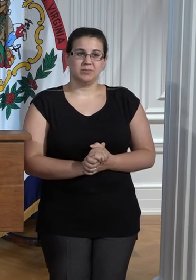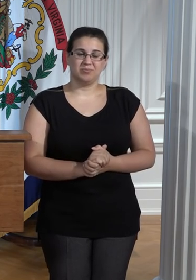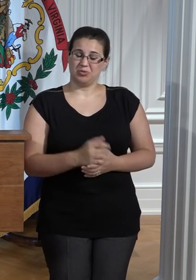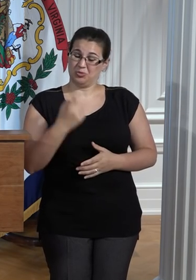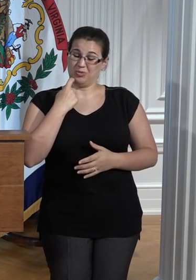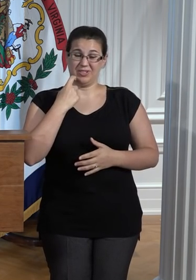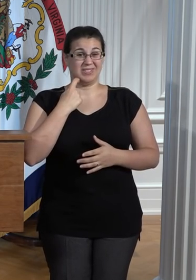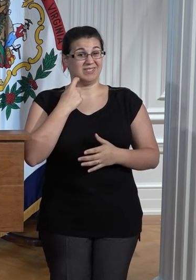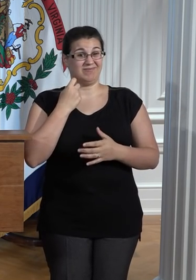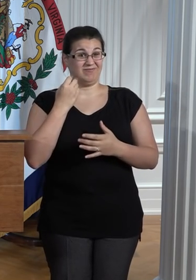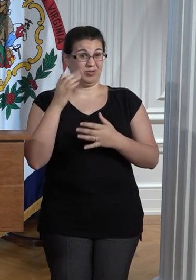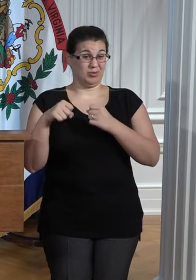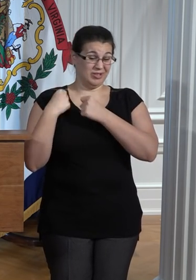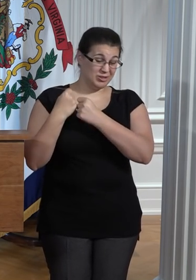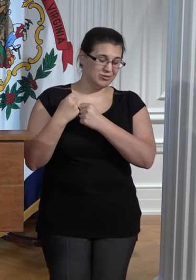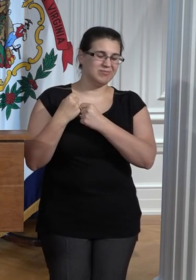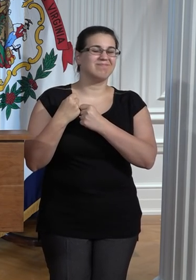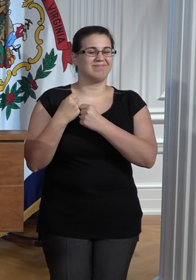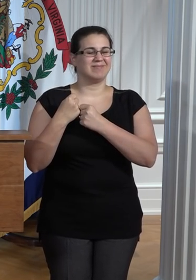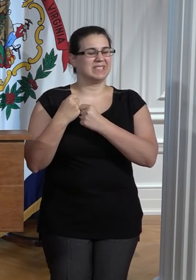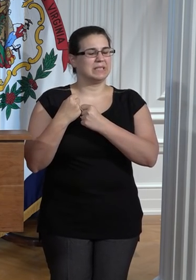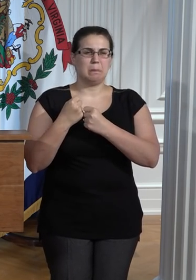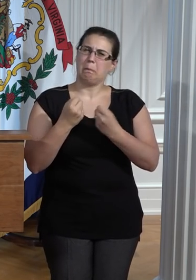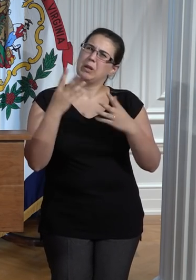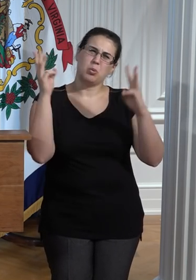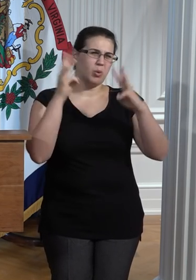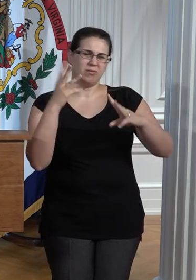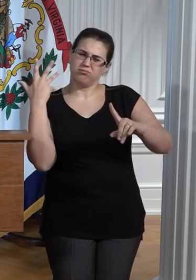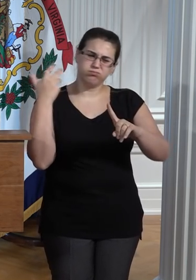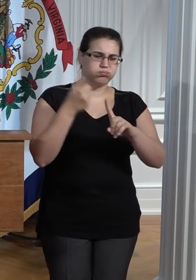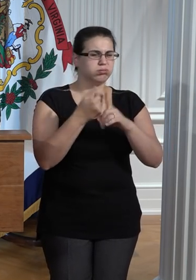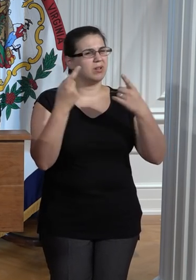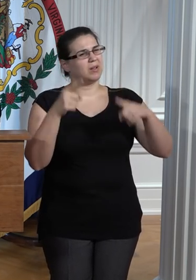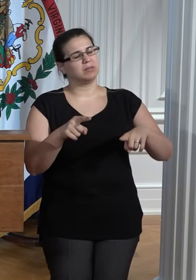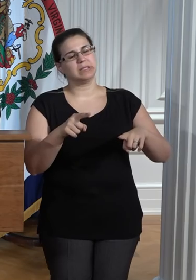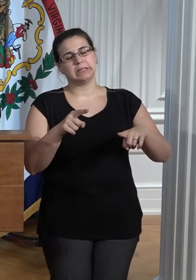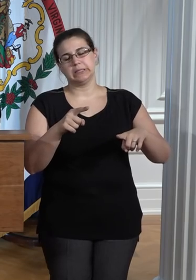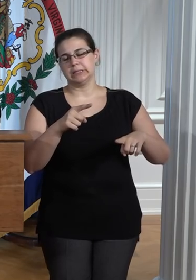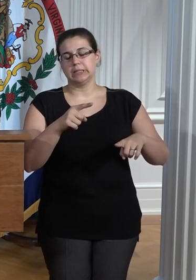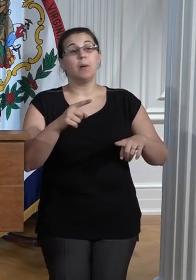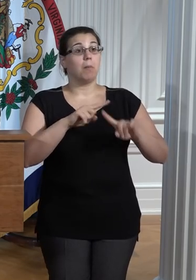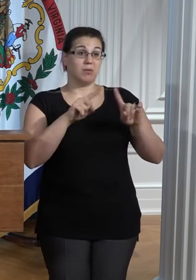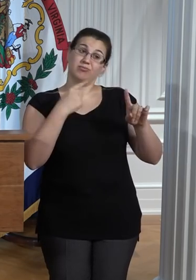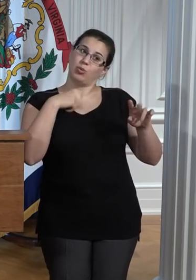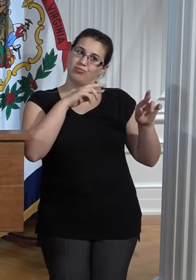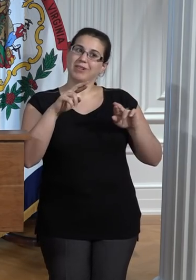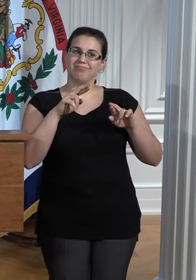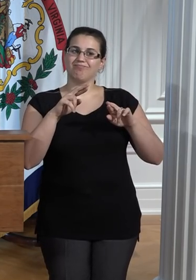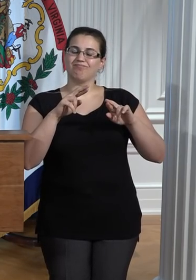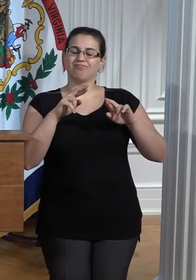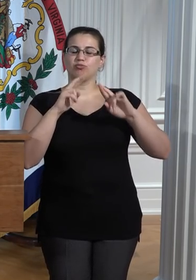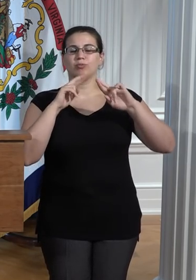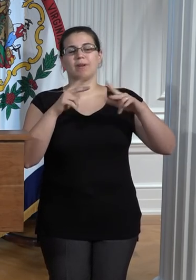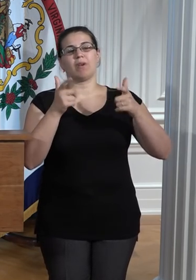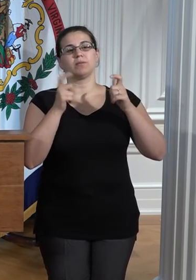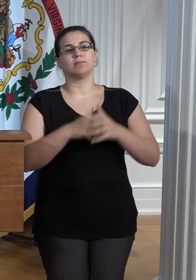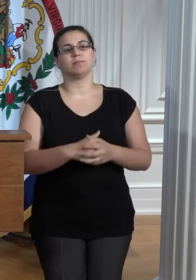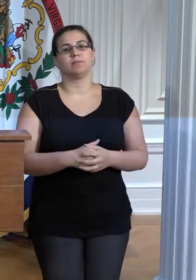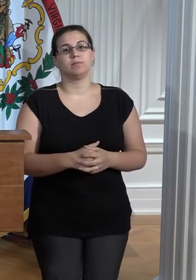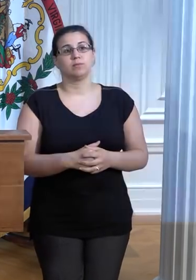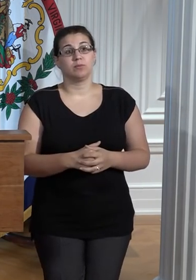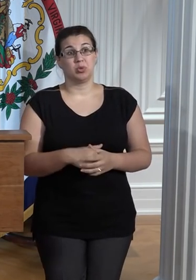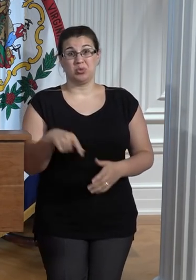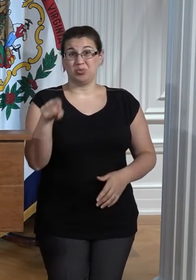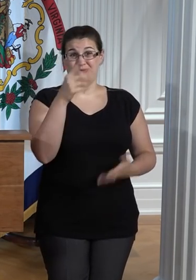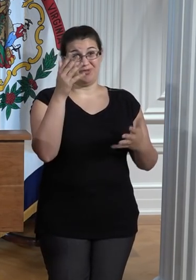too often in the past several years, so we were prepared to act quickly. As you all know, a huge cell